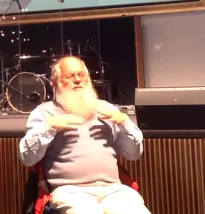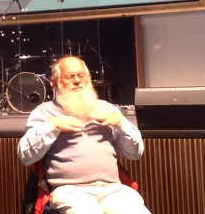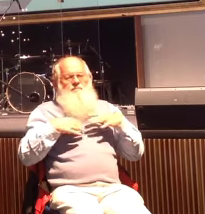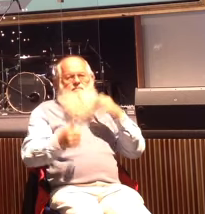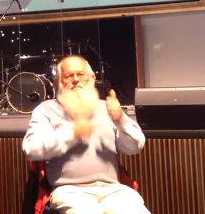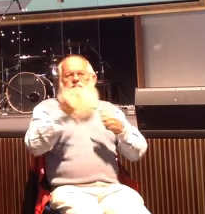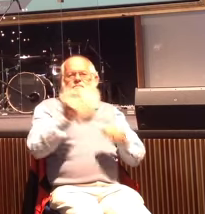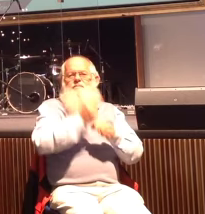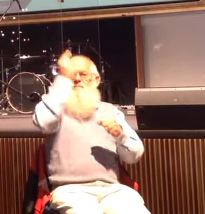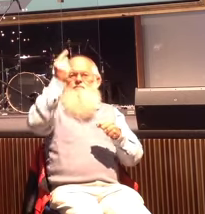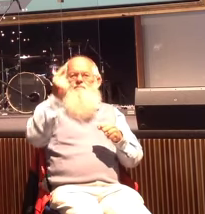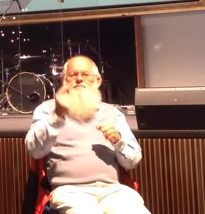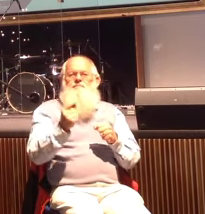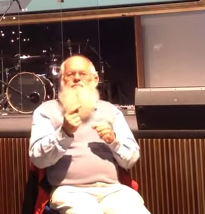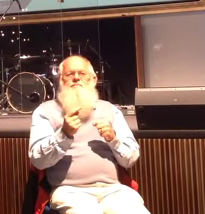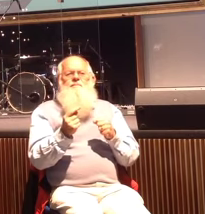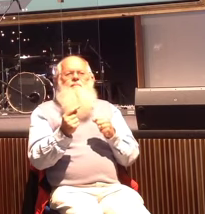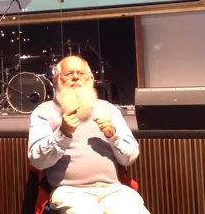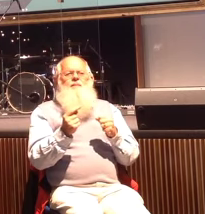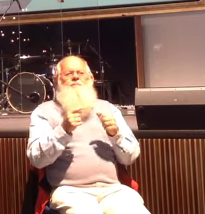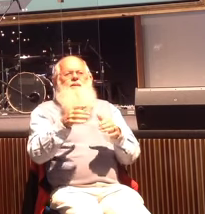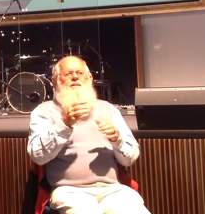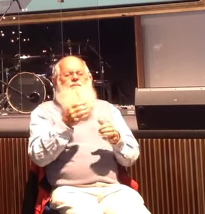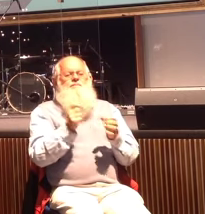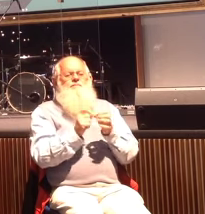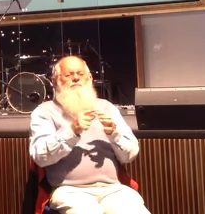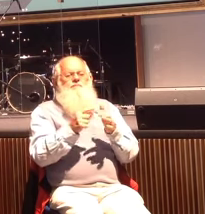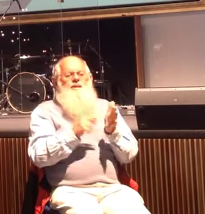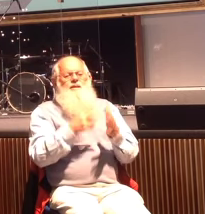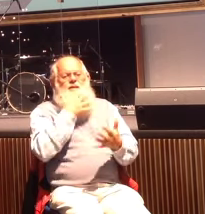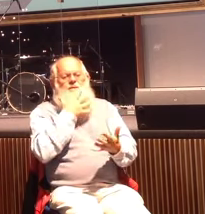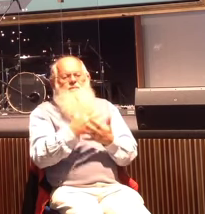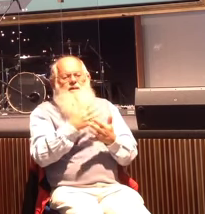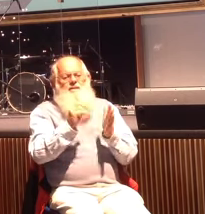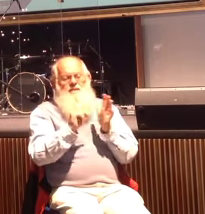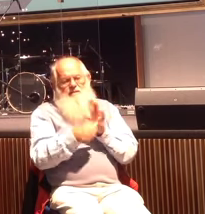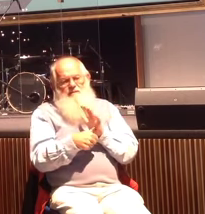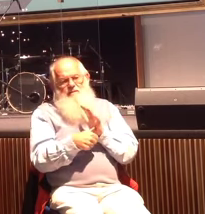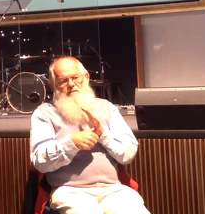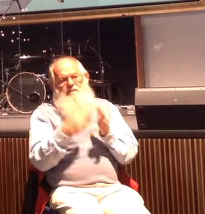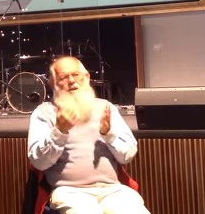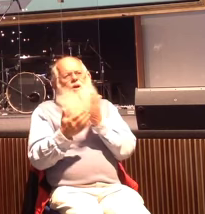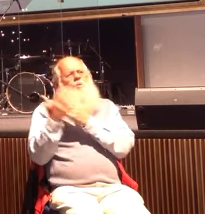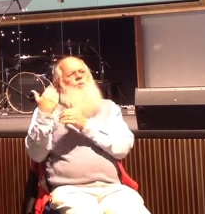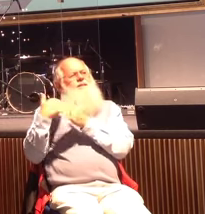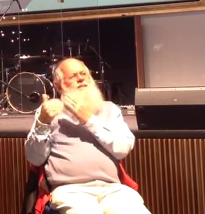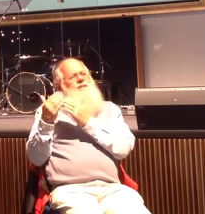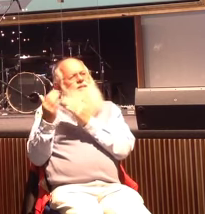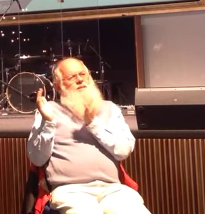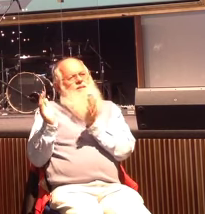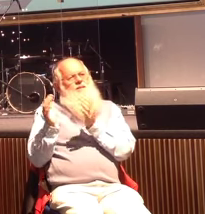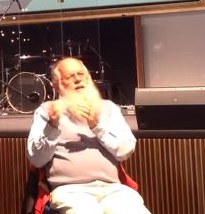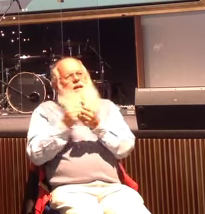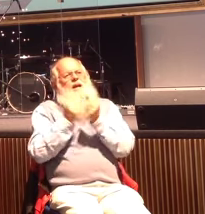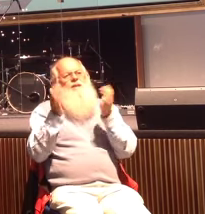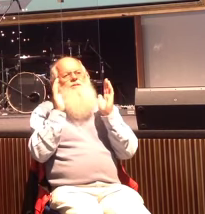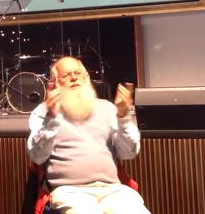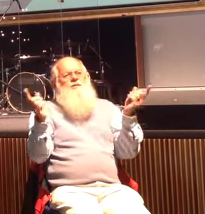So it's been an incredible time. Recently, our church has changed the dynamic